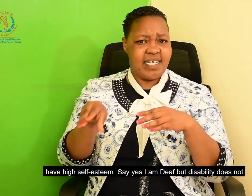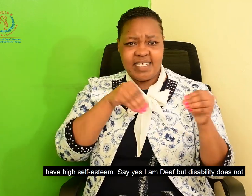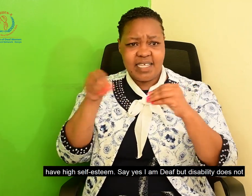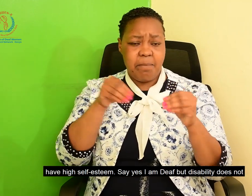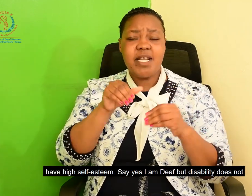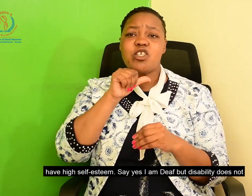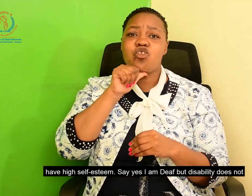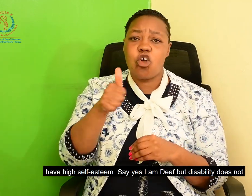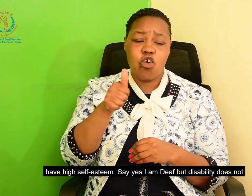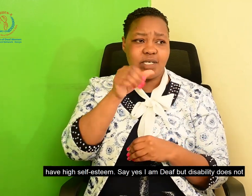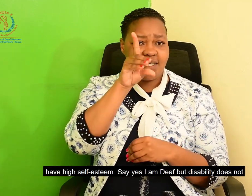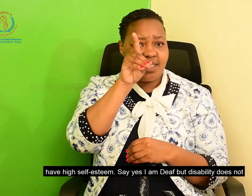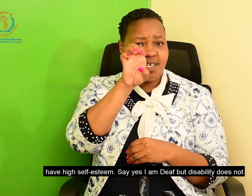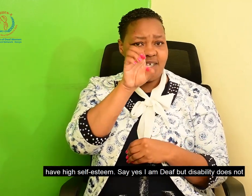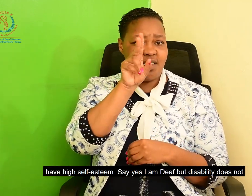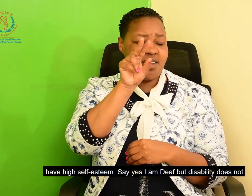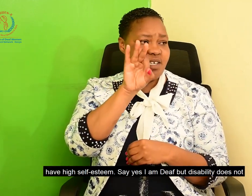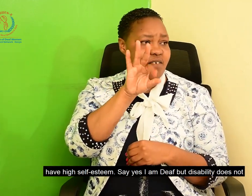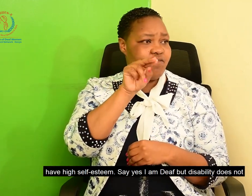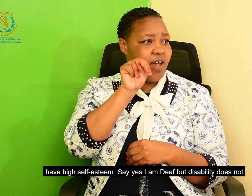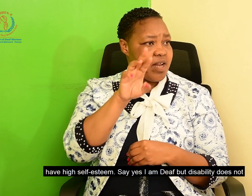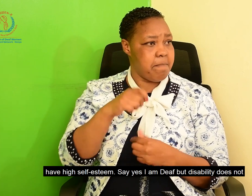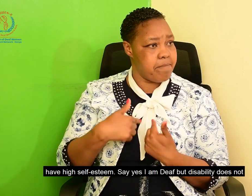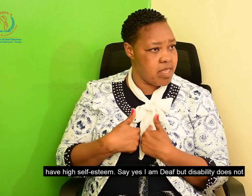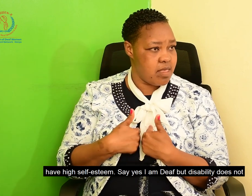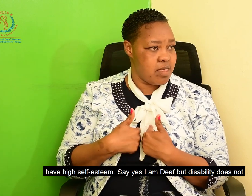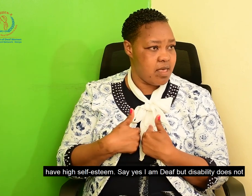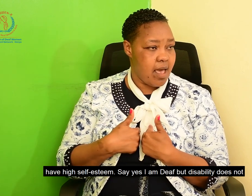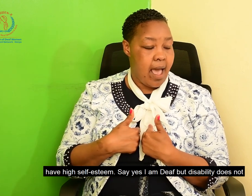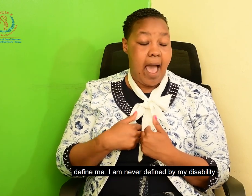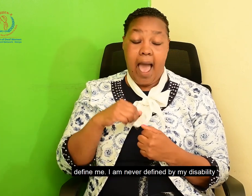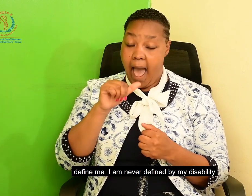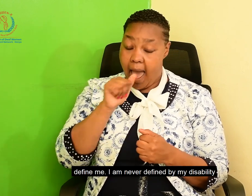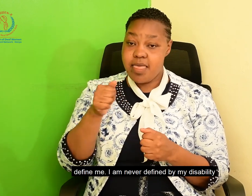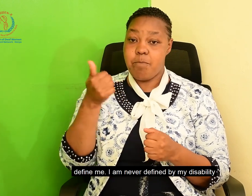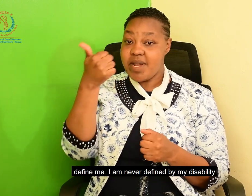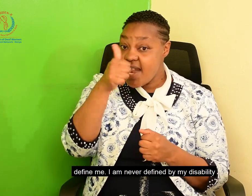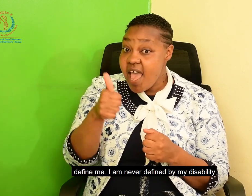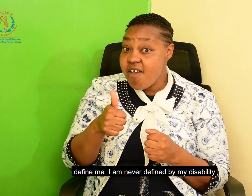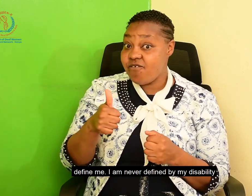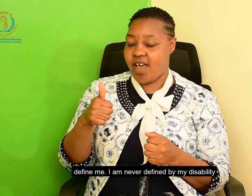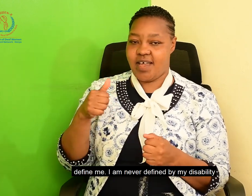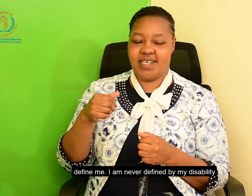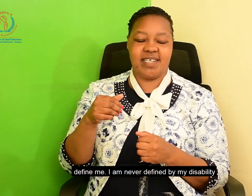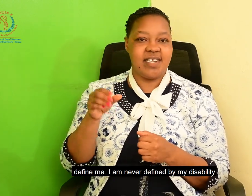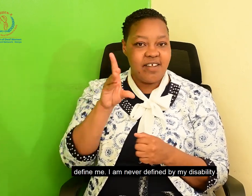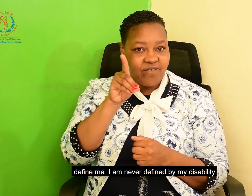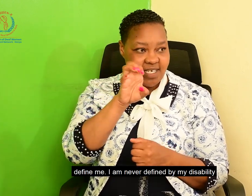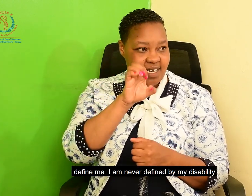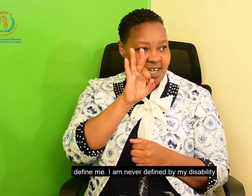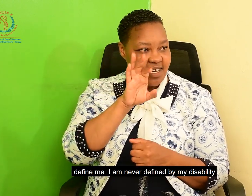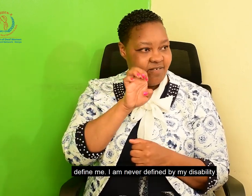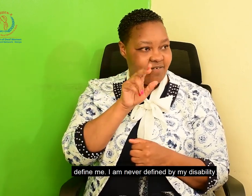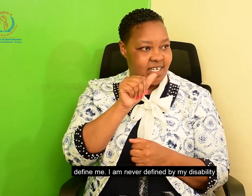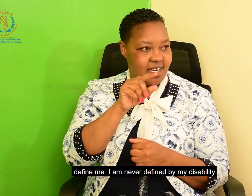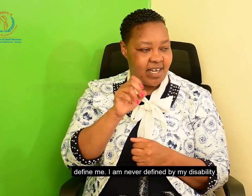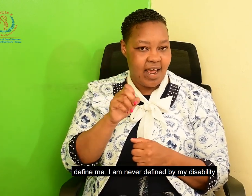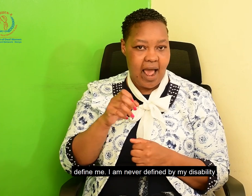-esteem. Say, yes, I'm deaf, but disability does not define me. I am never defined